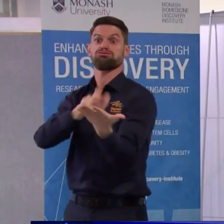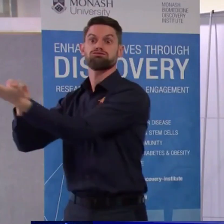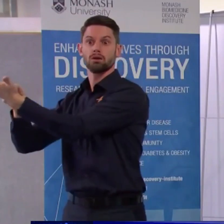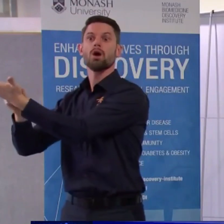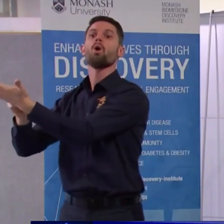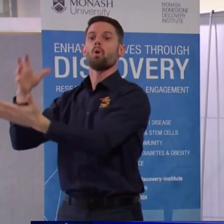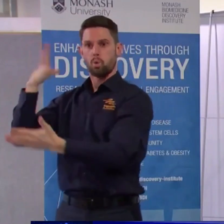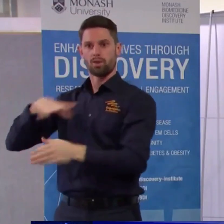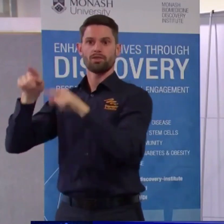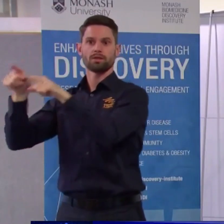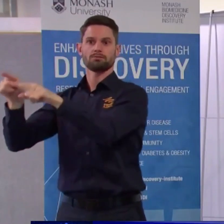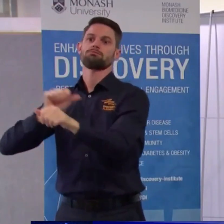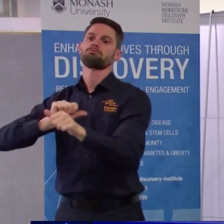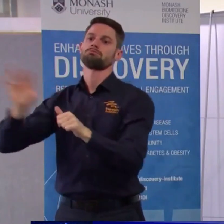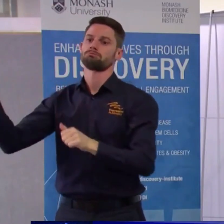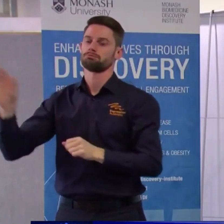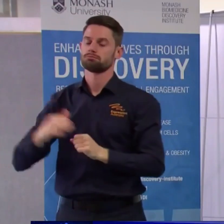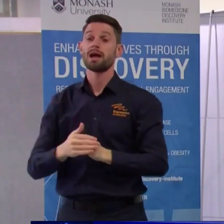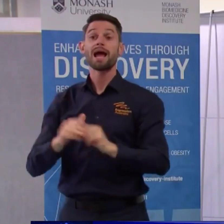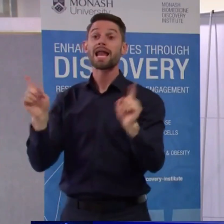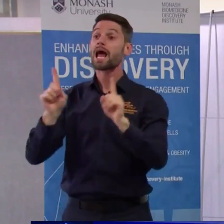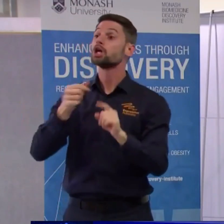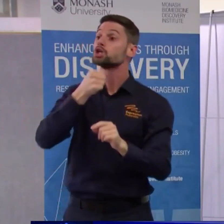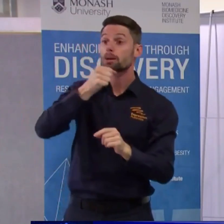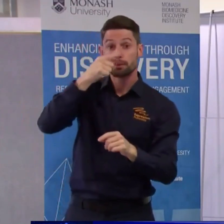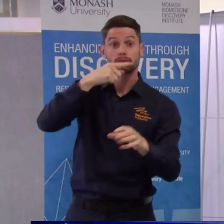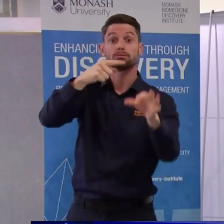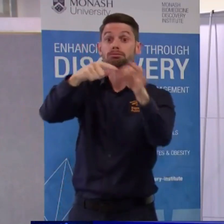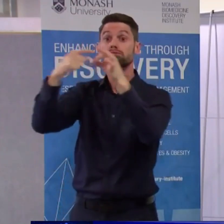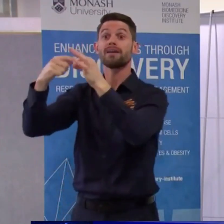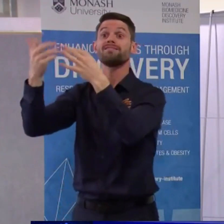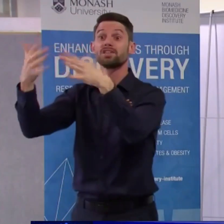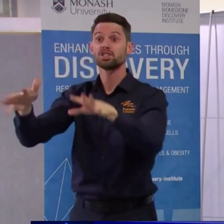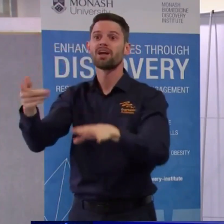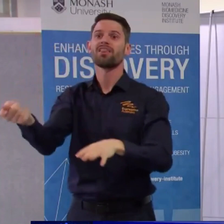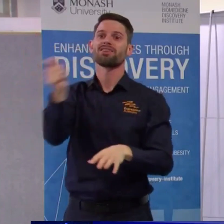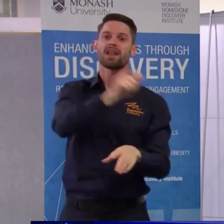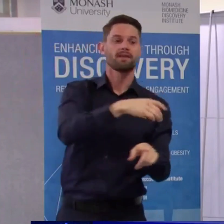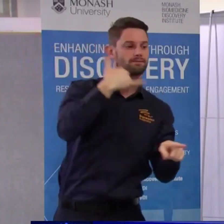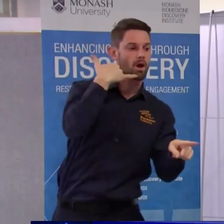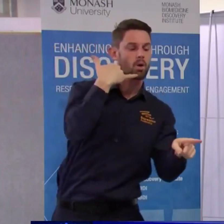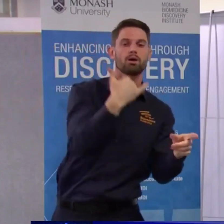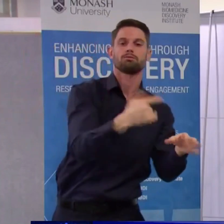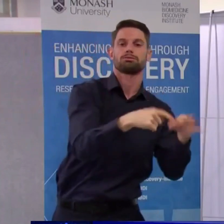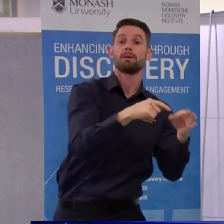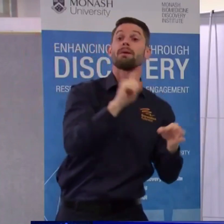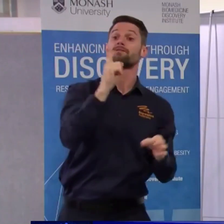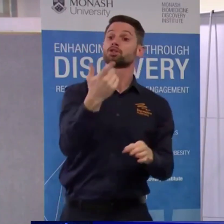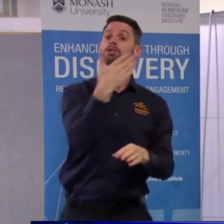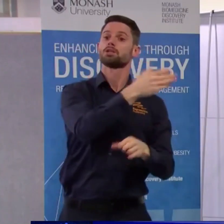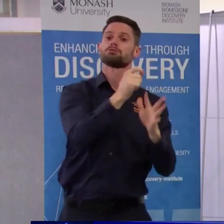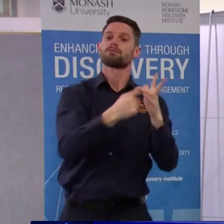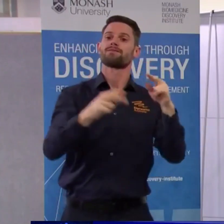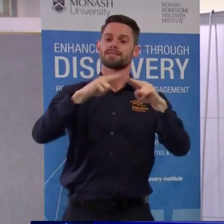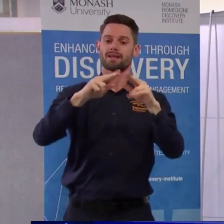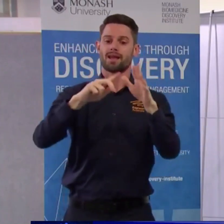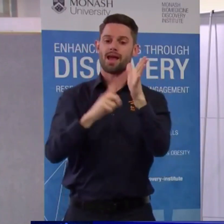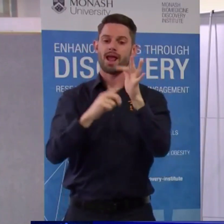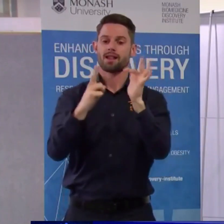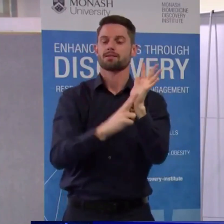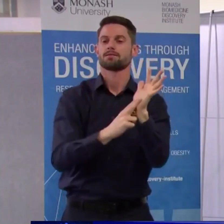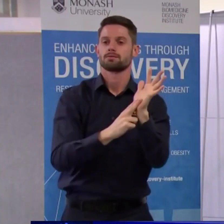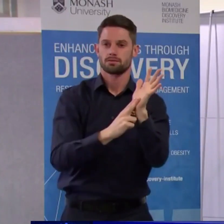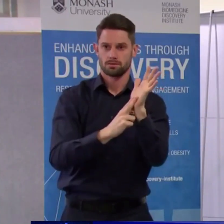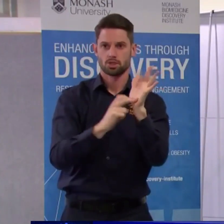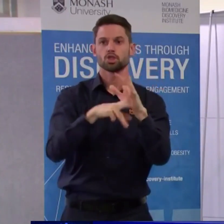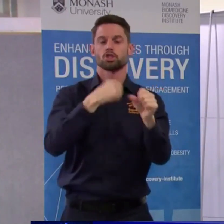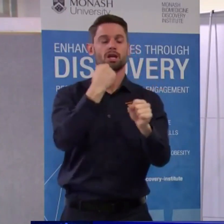Firstly from those who are here and then secondly from those who are on phone but first we'll hear from Professor Alan Cheng. Alan, thank you also